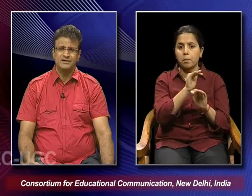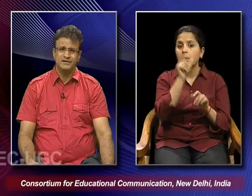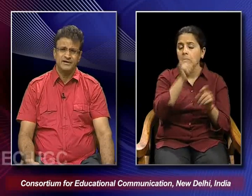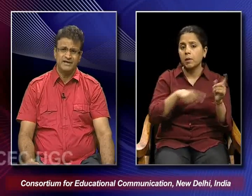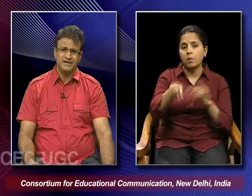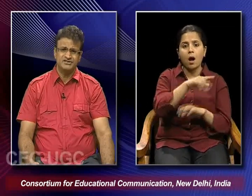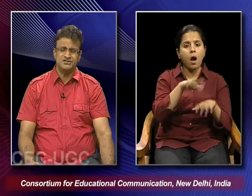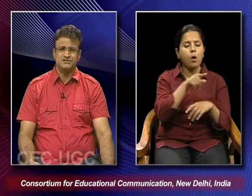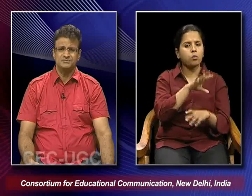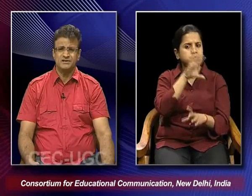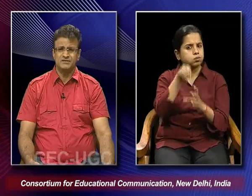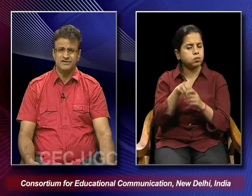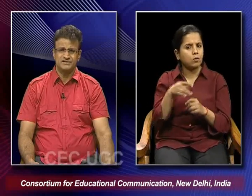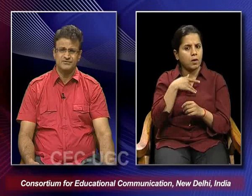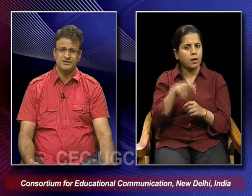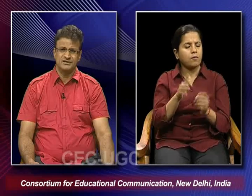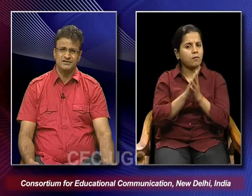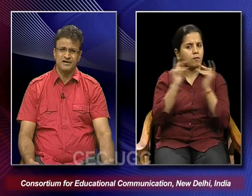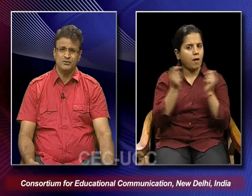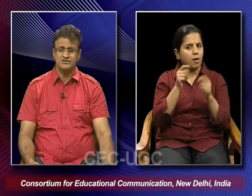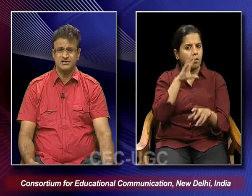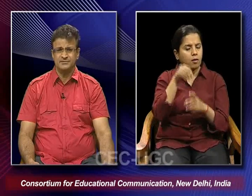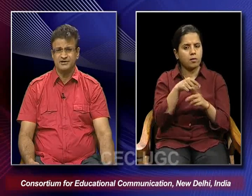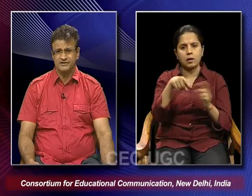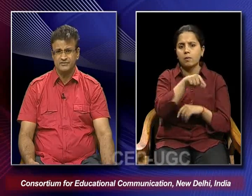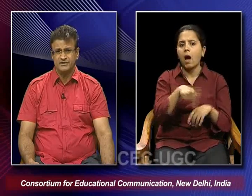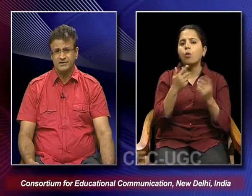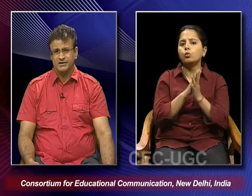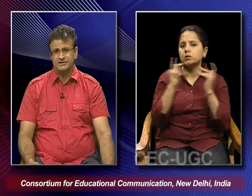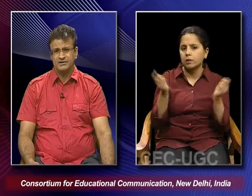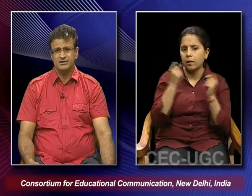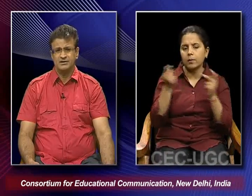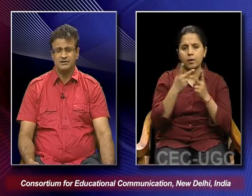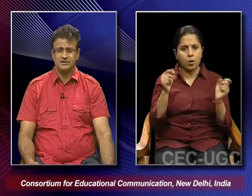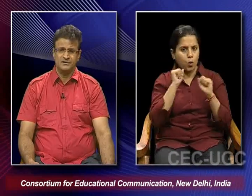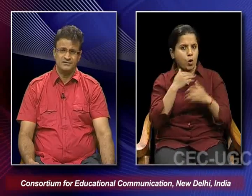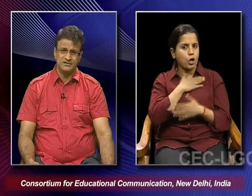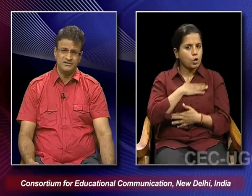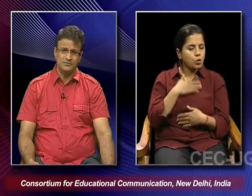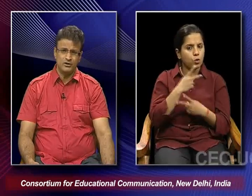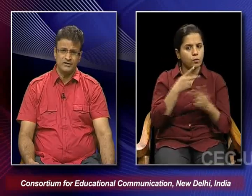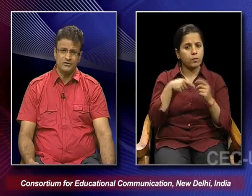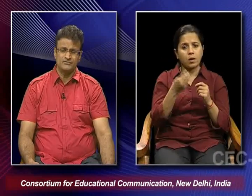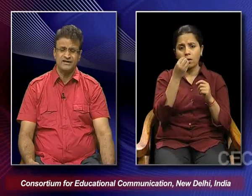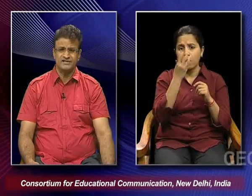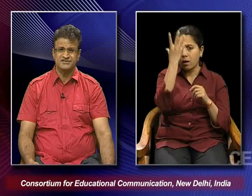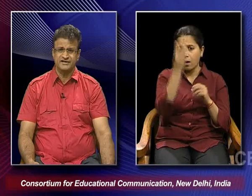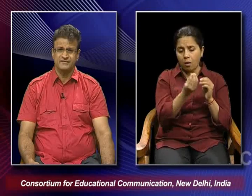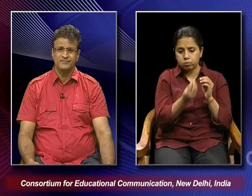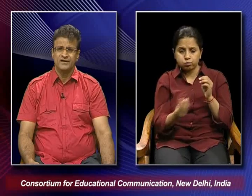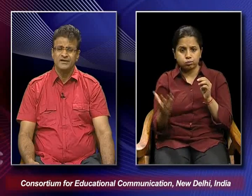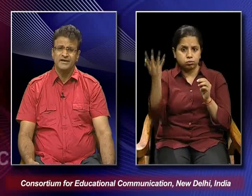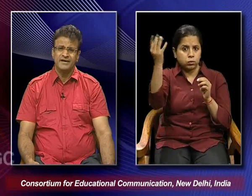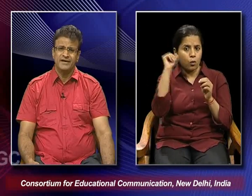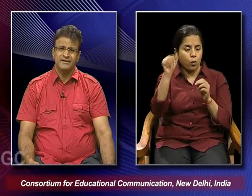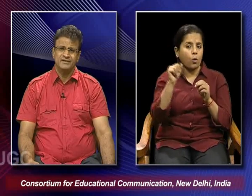engage in this particular festival, then how they celebrate it till the morning of the next day.